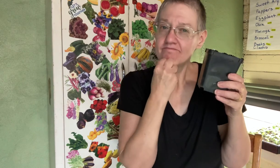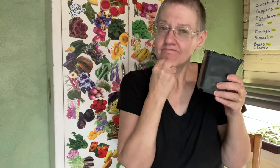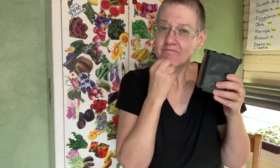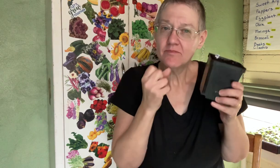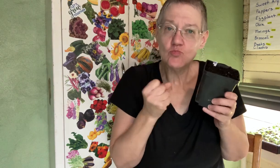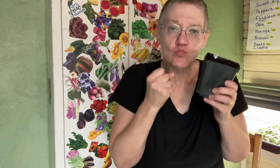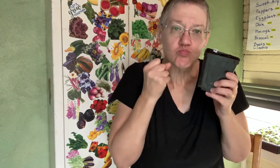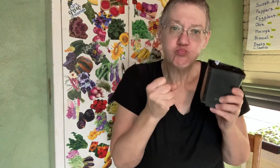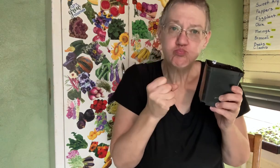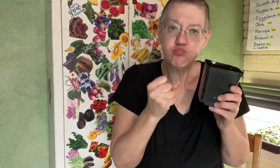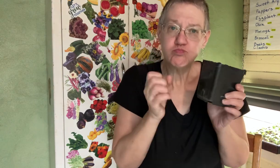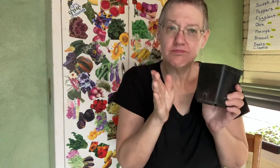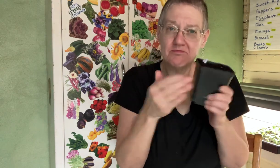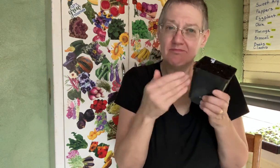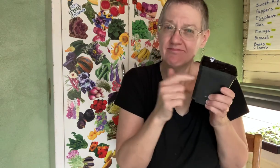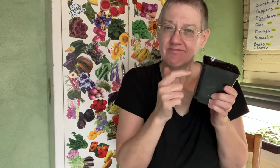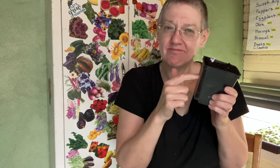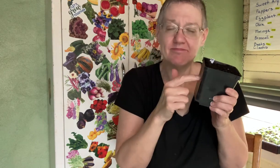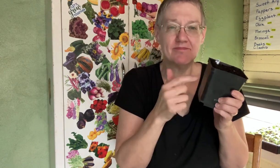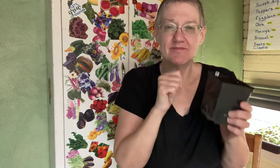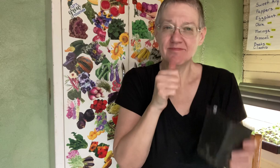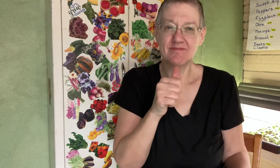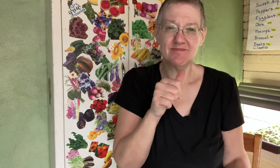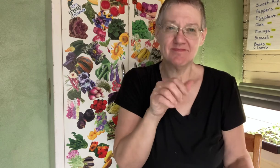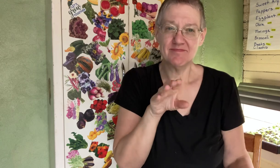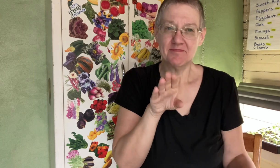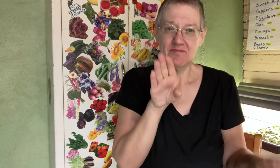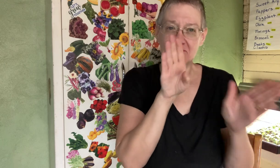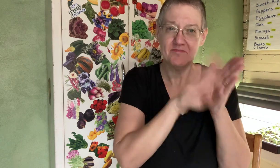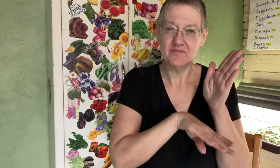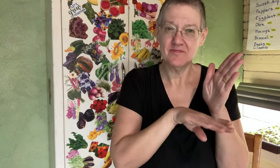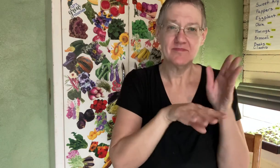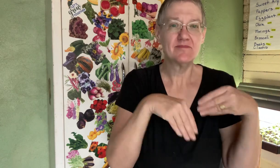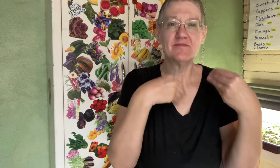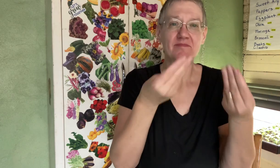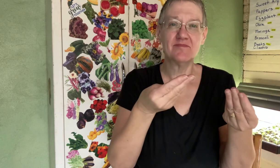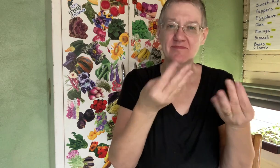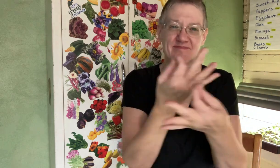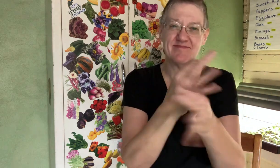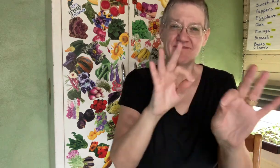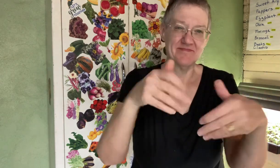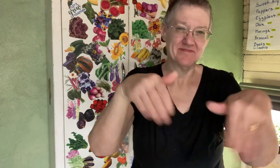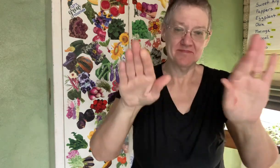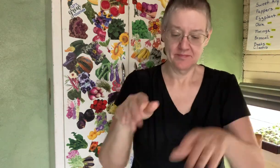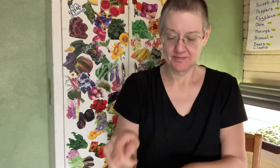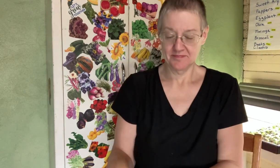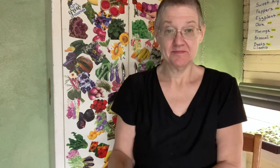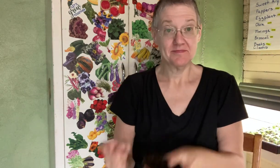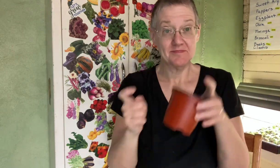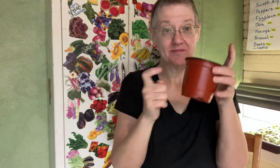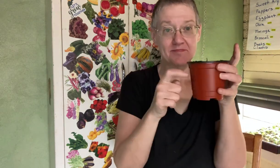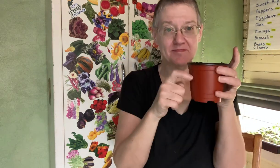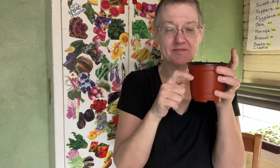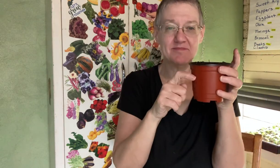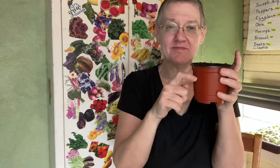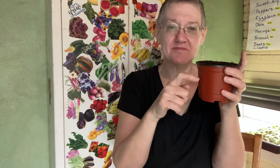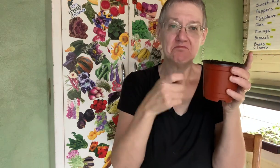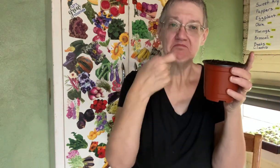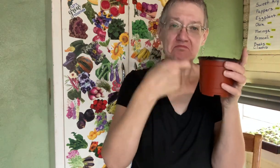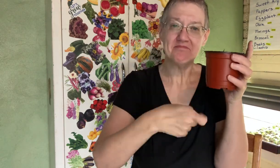black pots they're a little more expensive than something i want to give away but these these